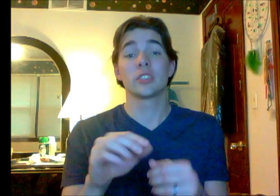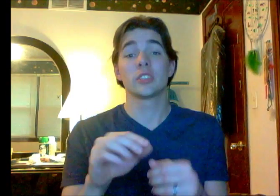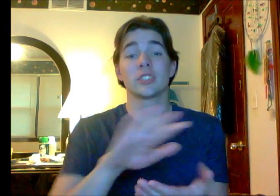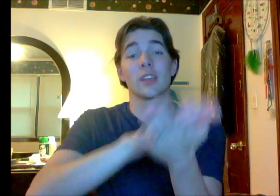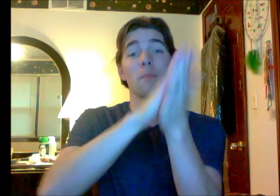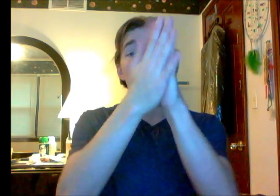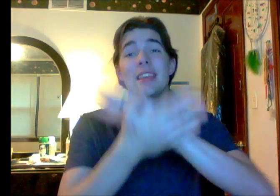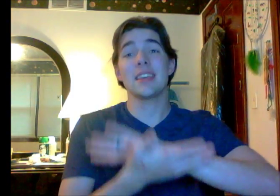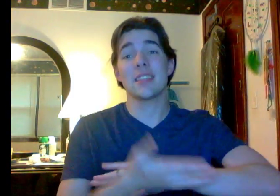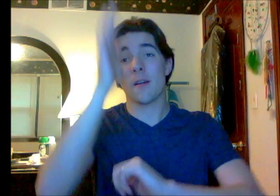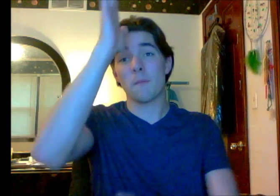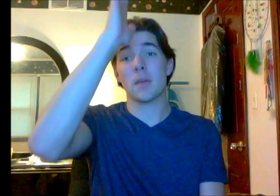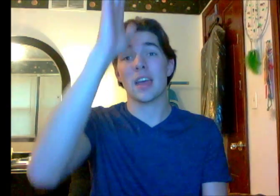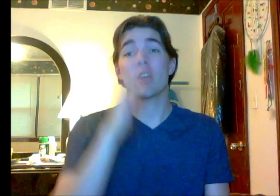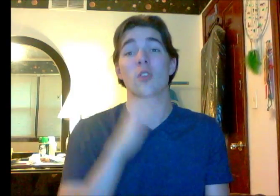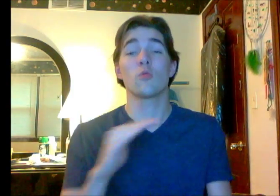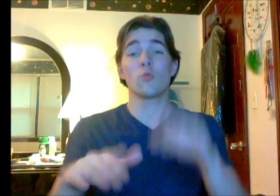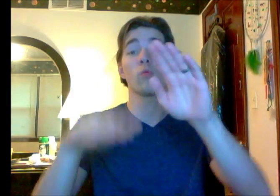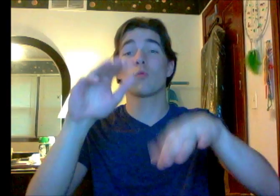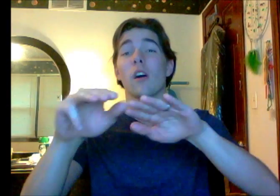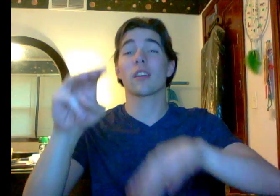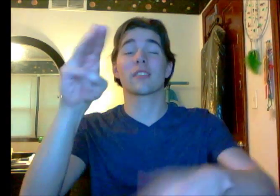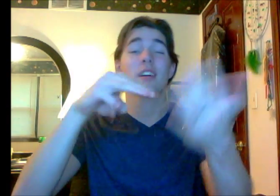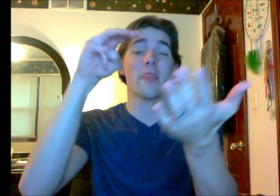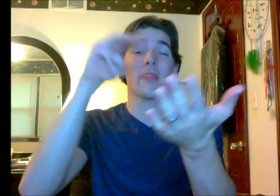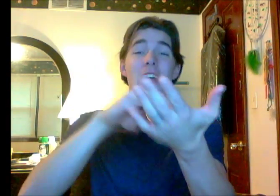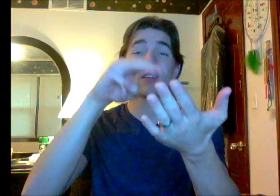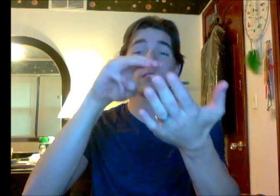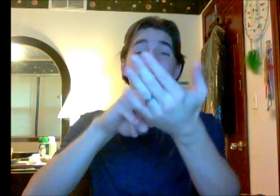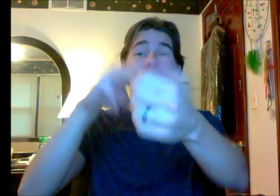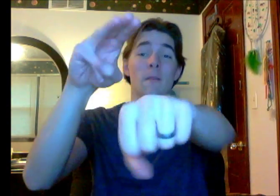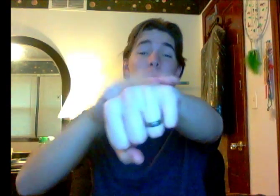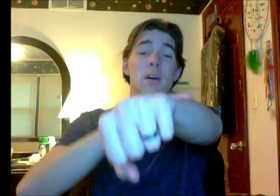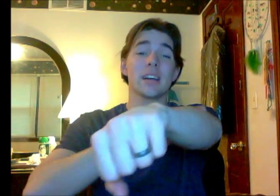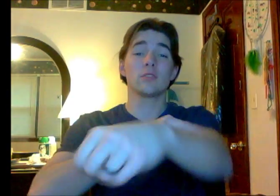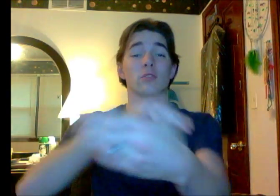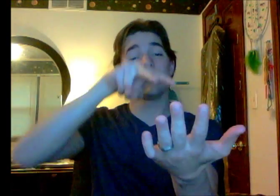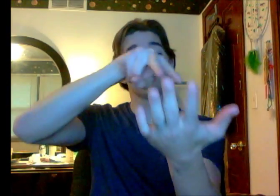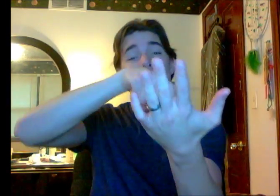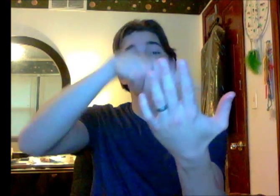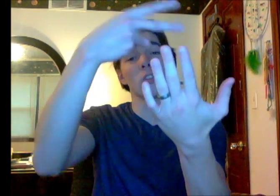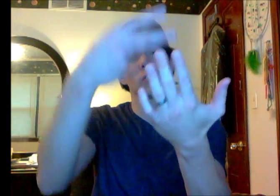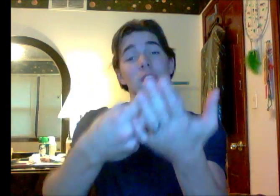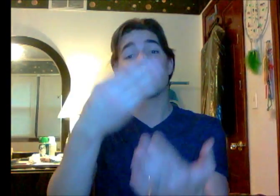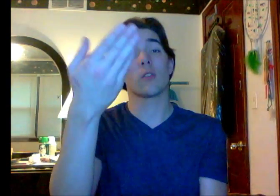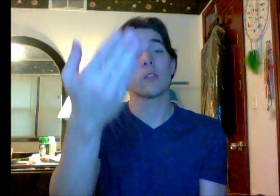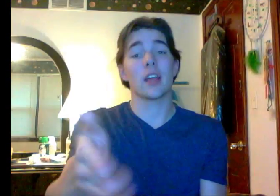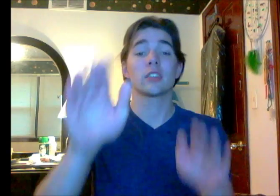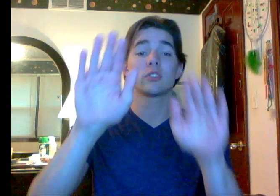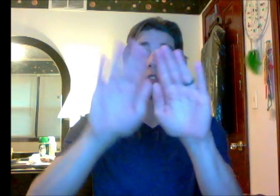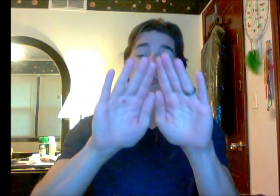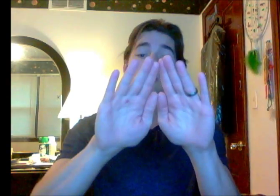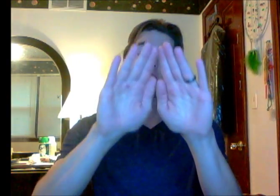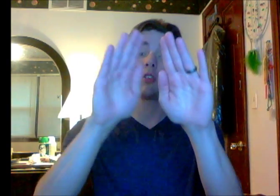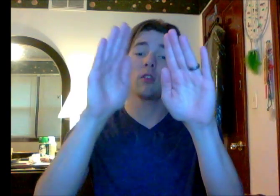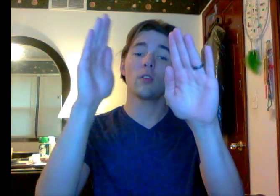Just a bit of mad Would walk a thousand miles And hold on and keep going